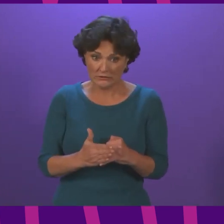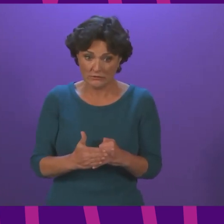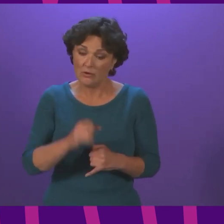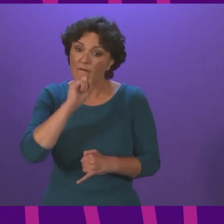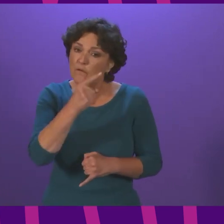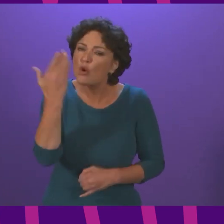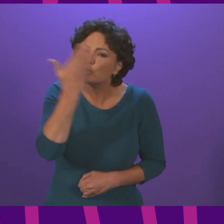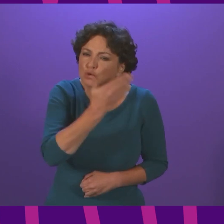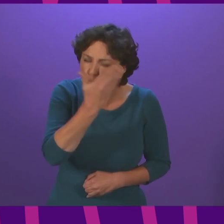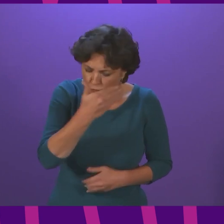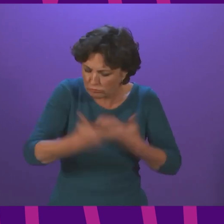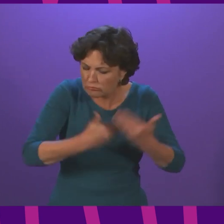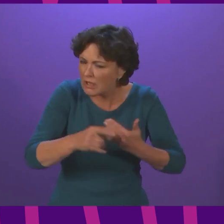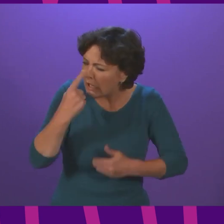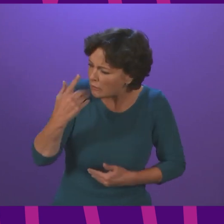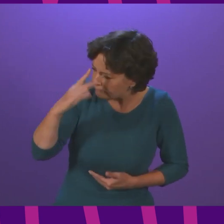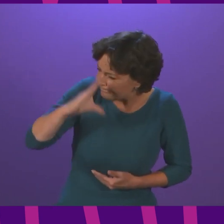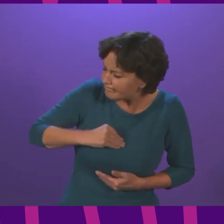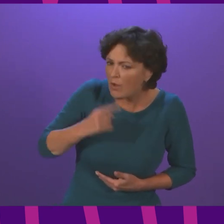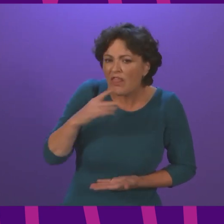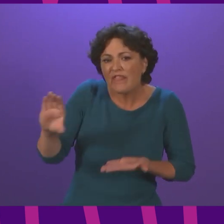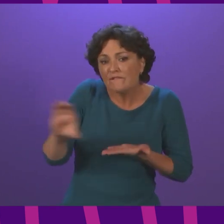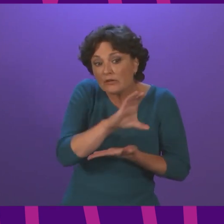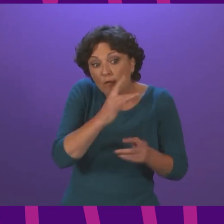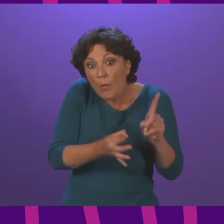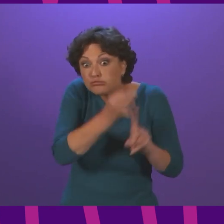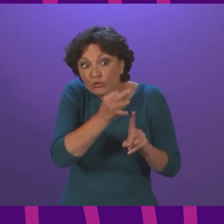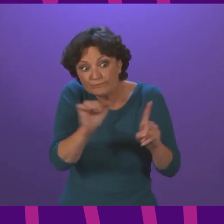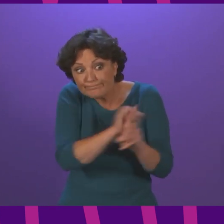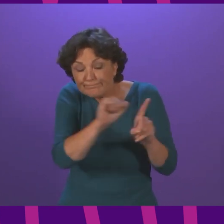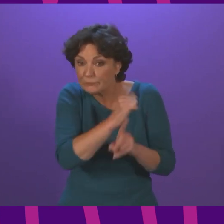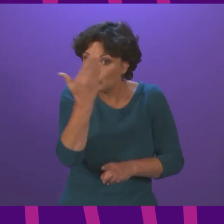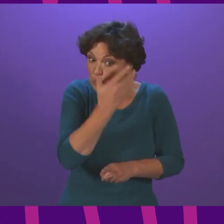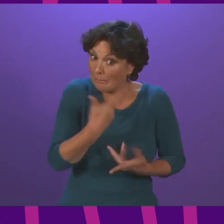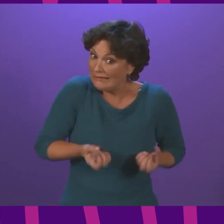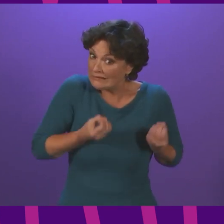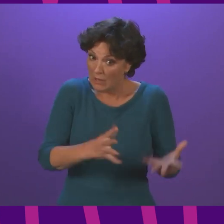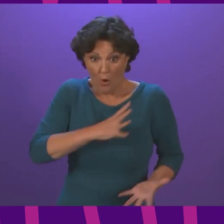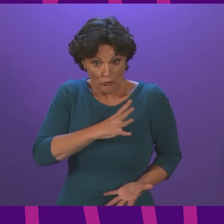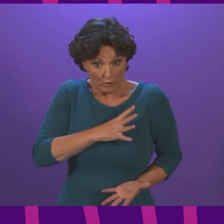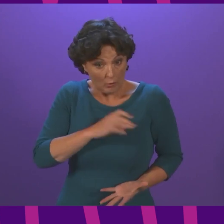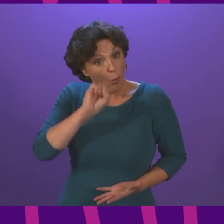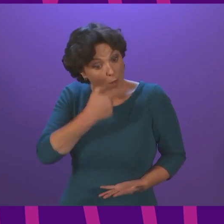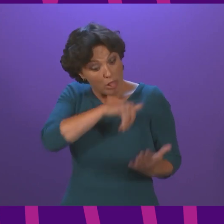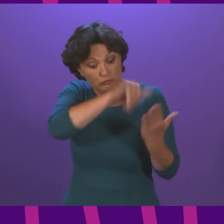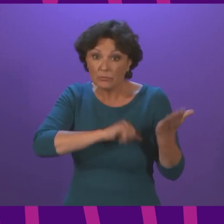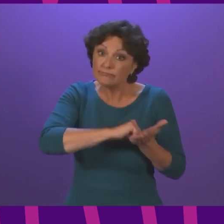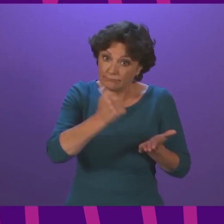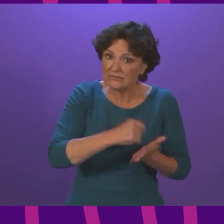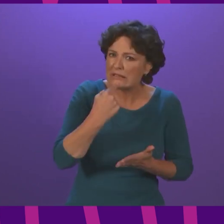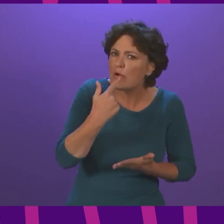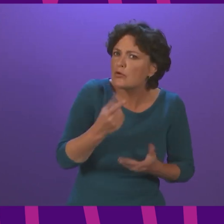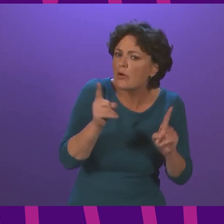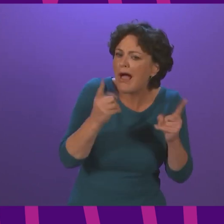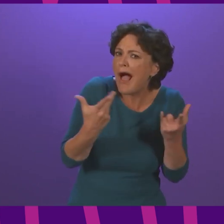Chamber with an update on how much of the funding allocated for these improvements has been spent if a report will be produced on how it was spent and what